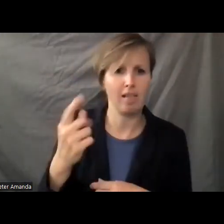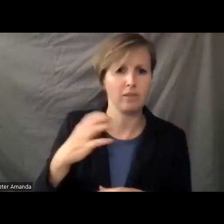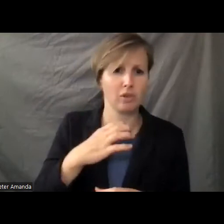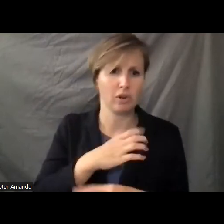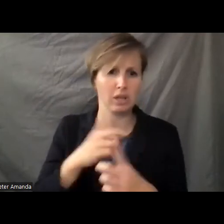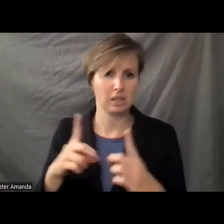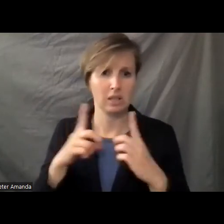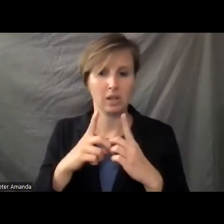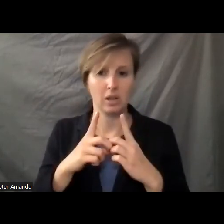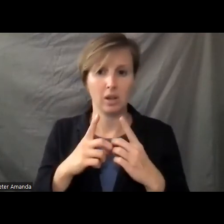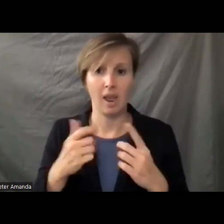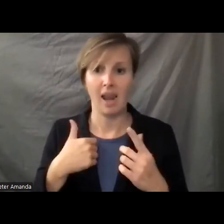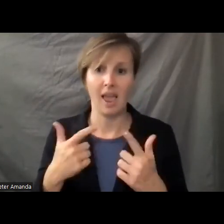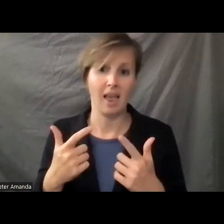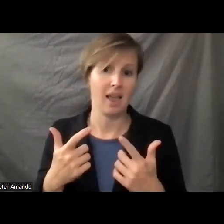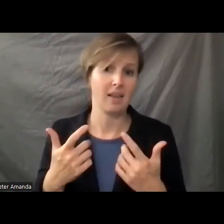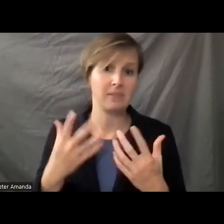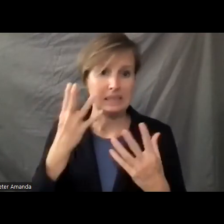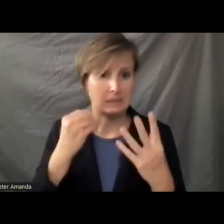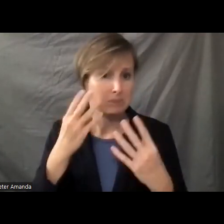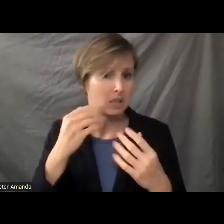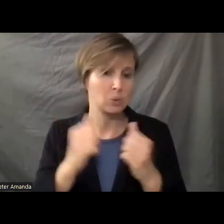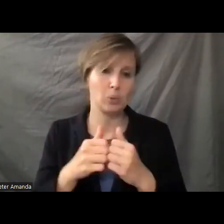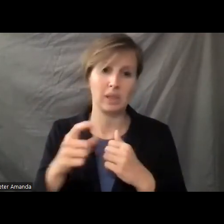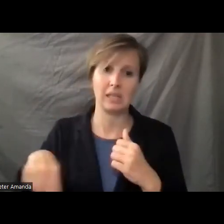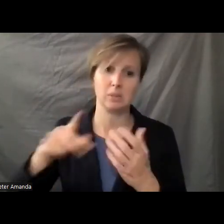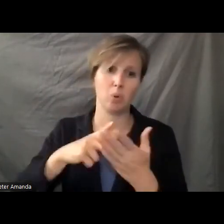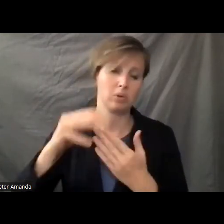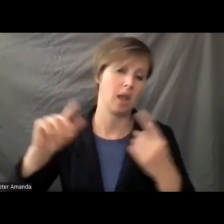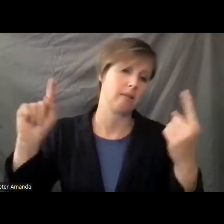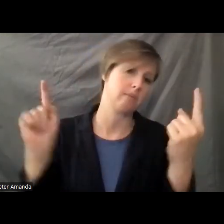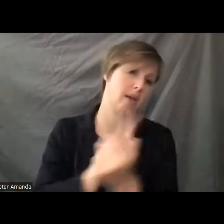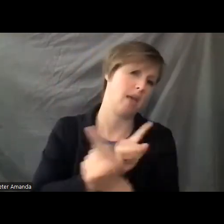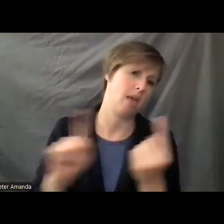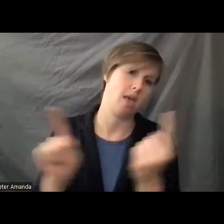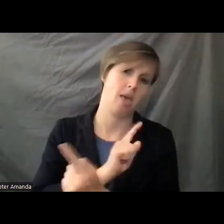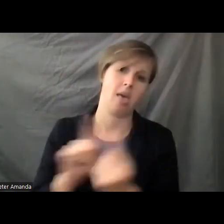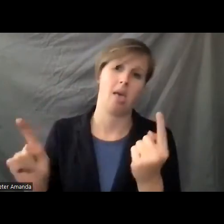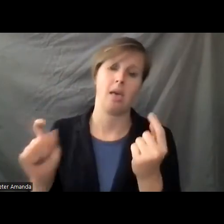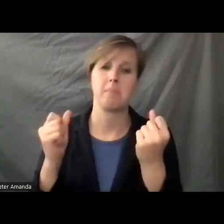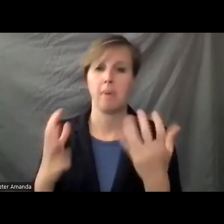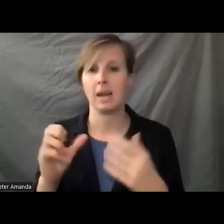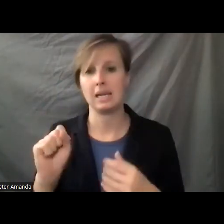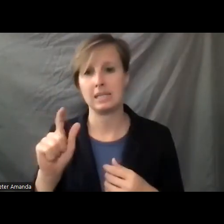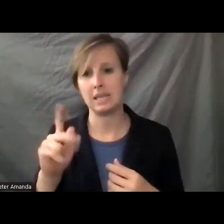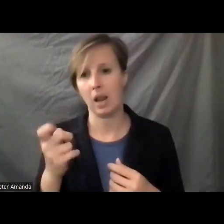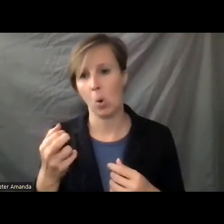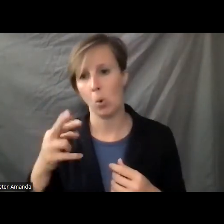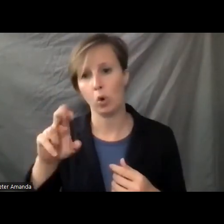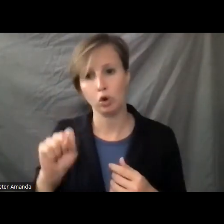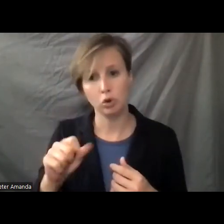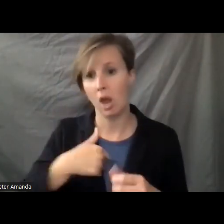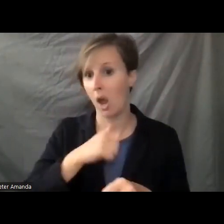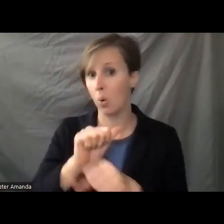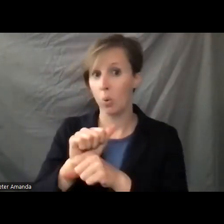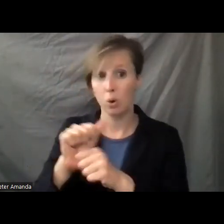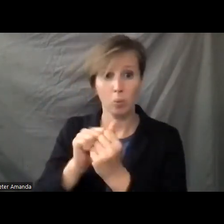Second, I have vast experience in these programs. I've met thousands upon thousands of stakeholders. I worked with the Social